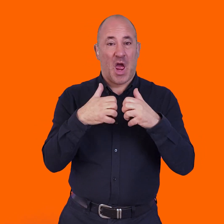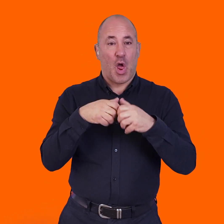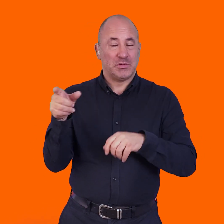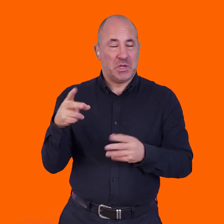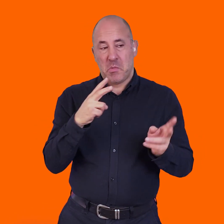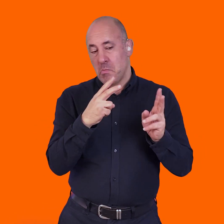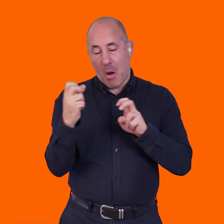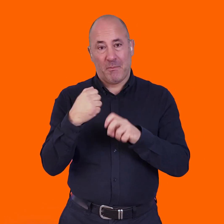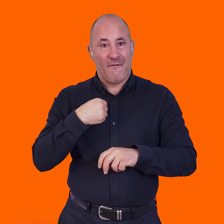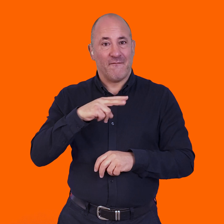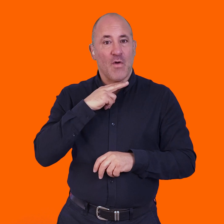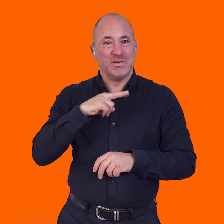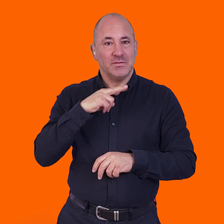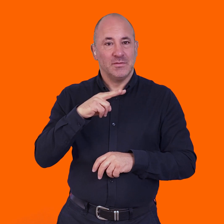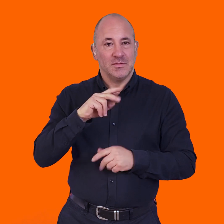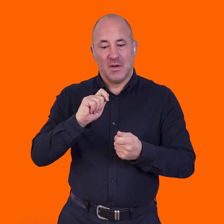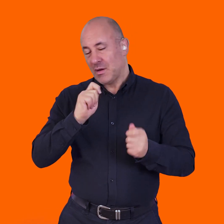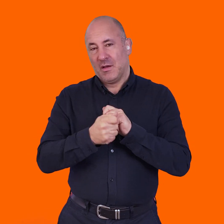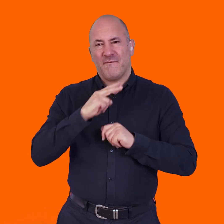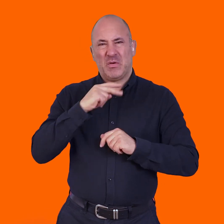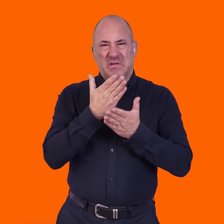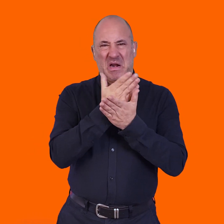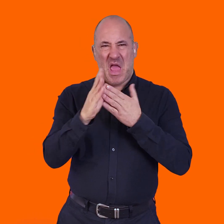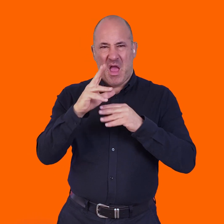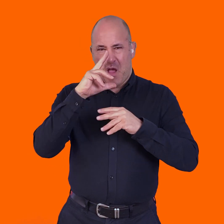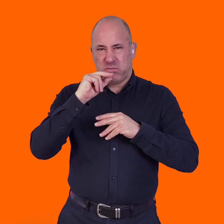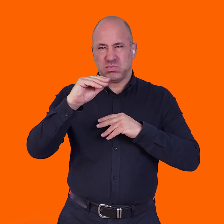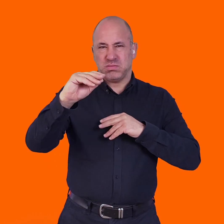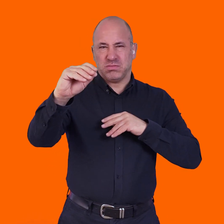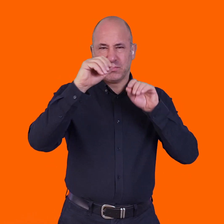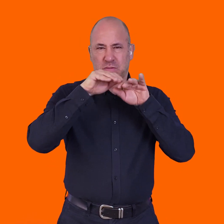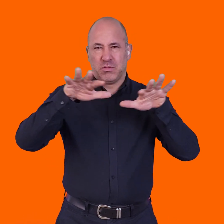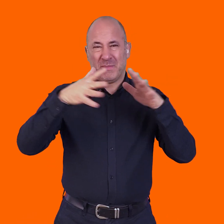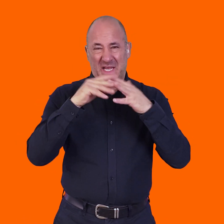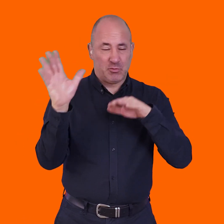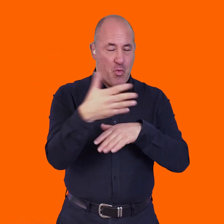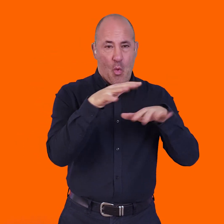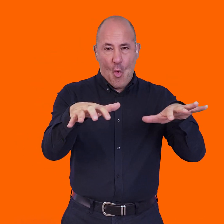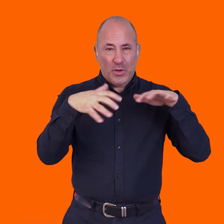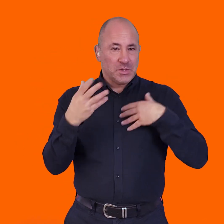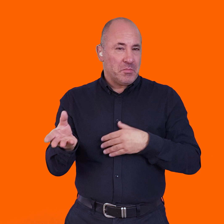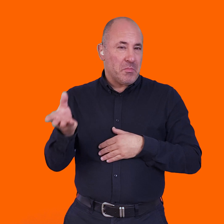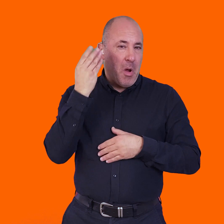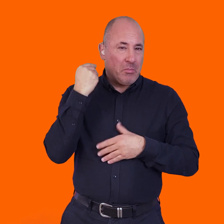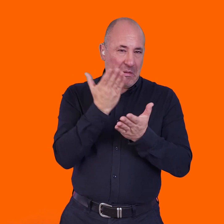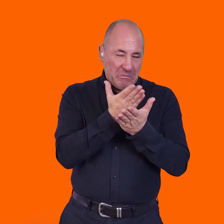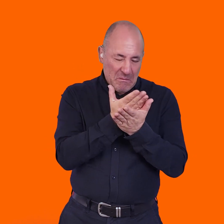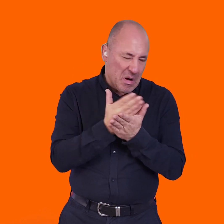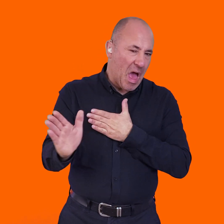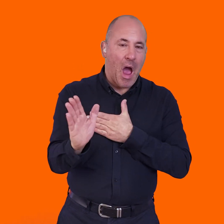imagine there was a piece of technology that, every time I got on stage, it listened to my voice, and it made my